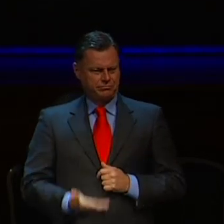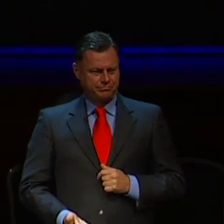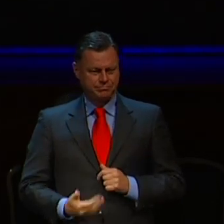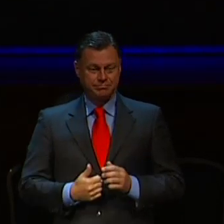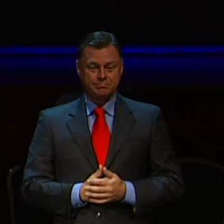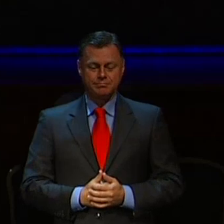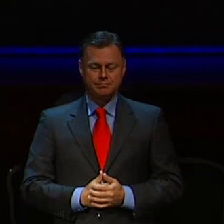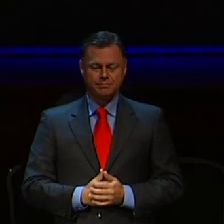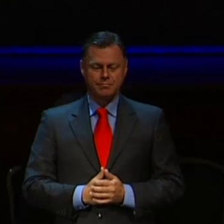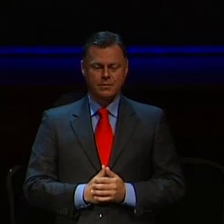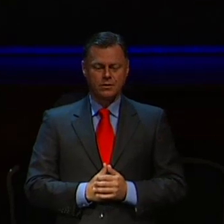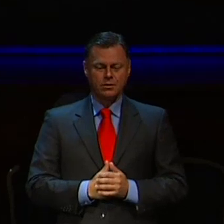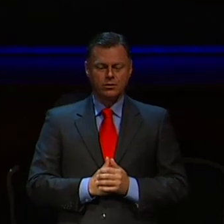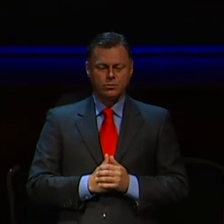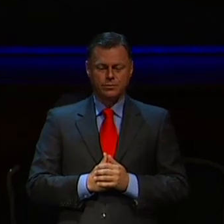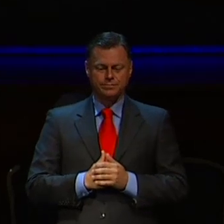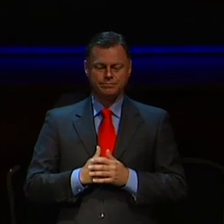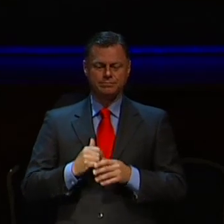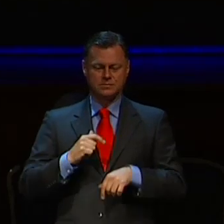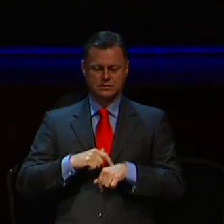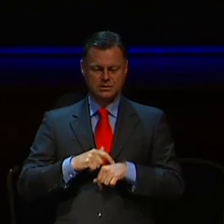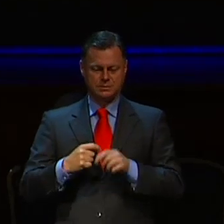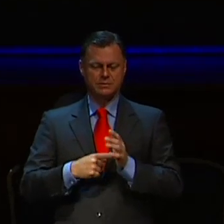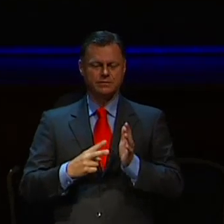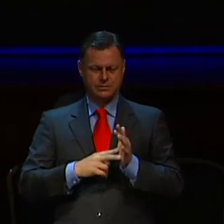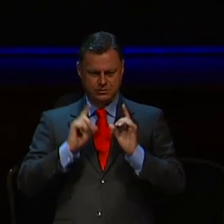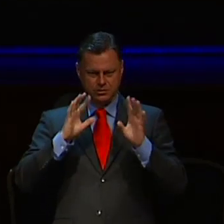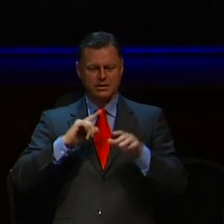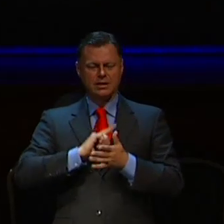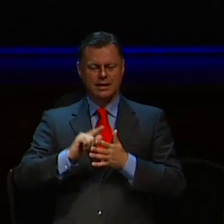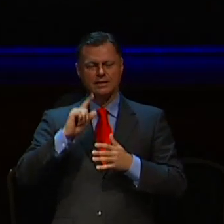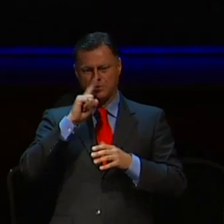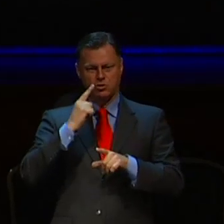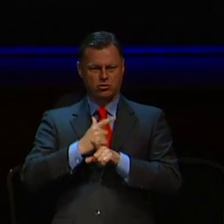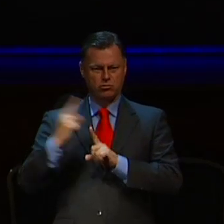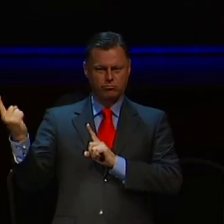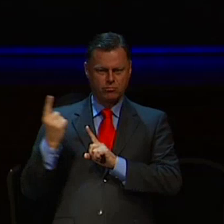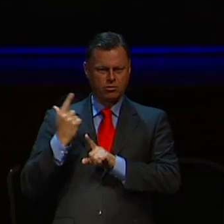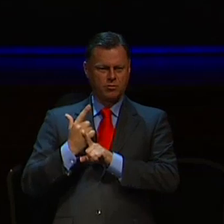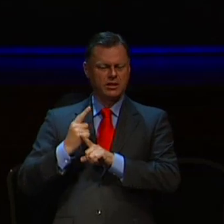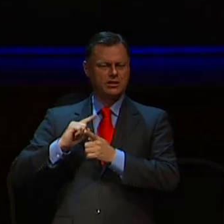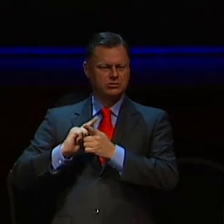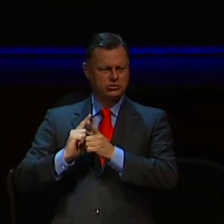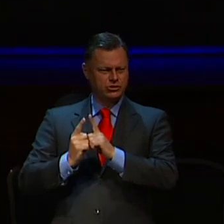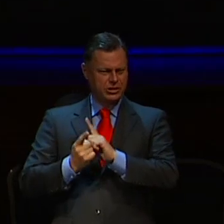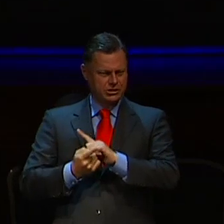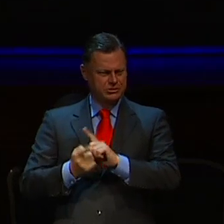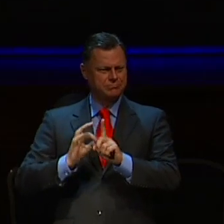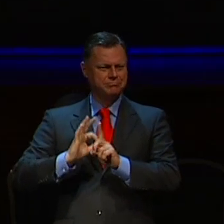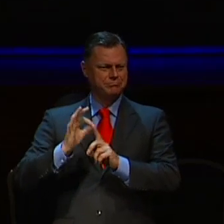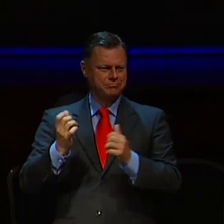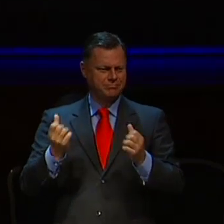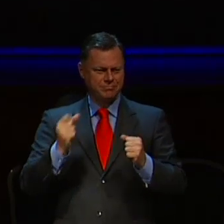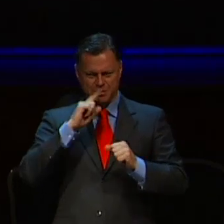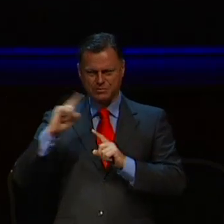appearing on No Limits however, the kinds of comments people made started to change. People would say